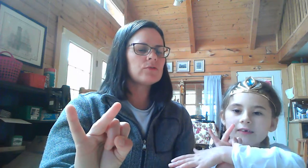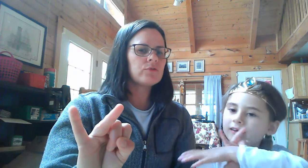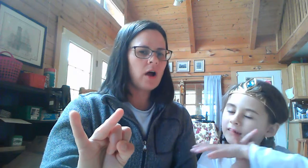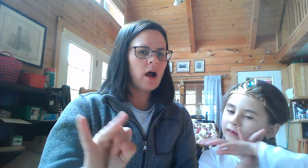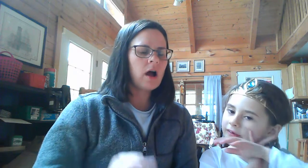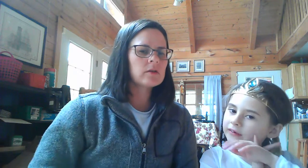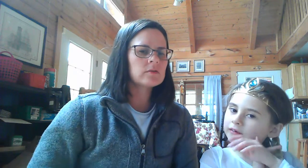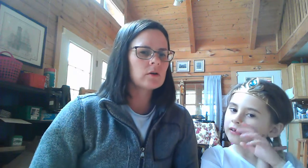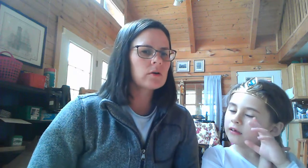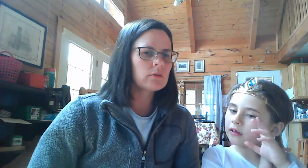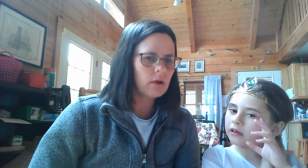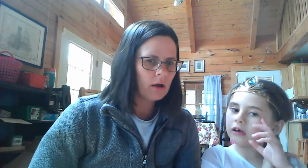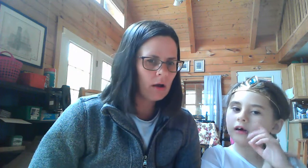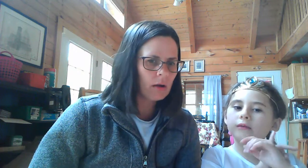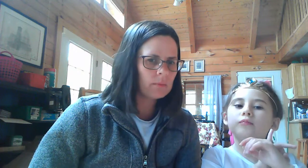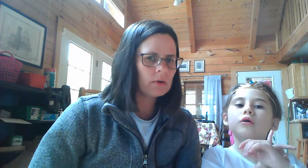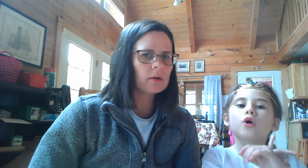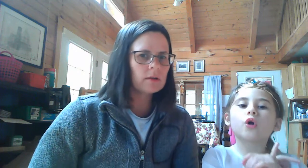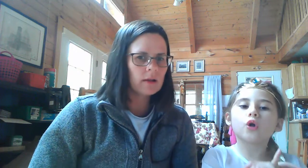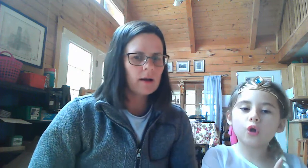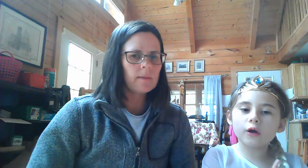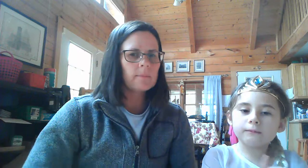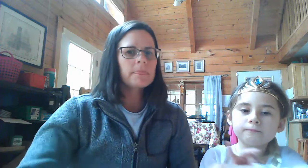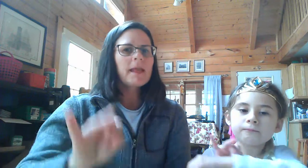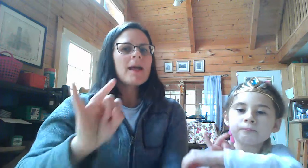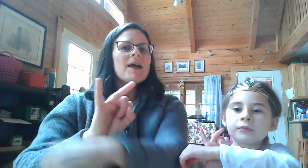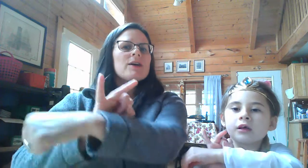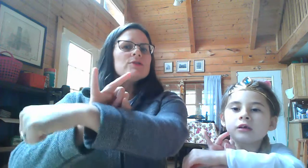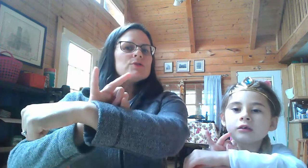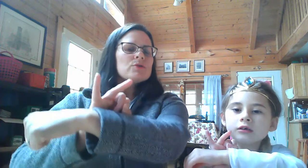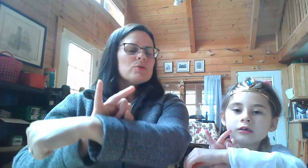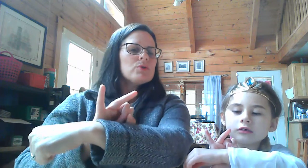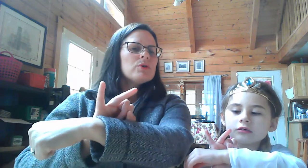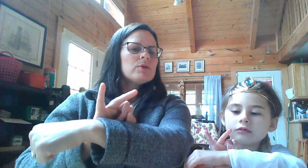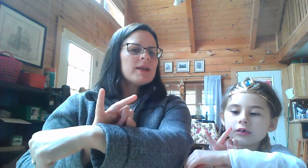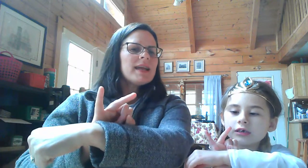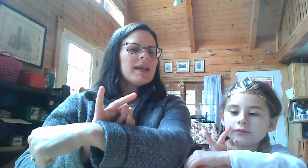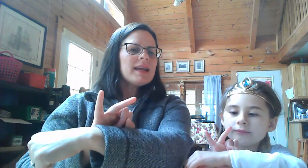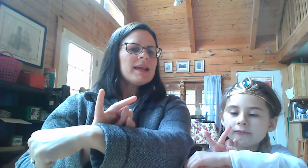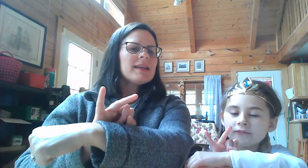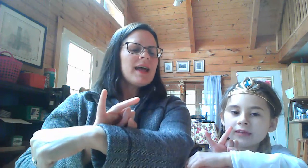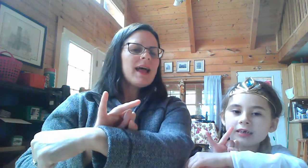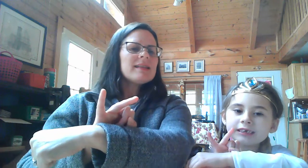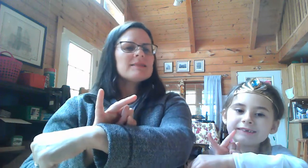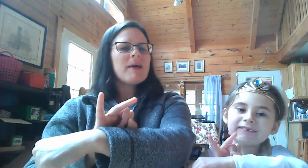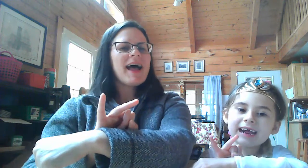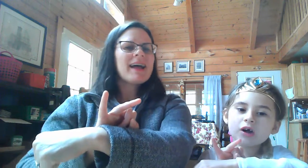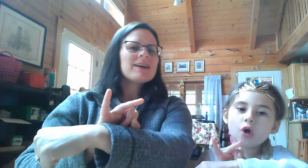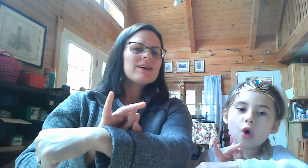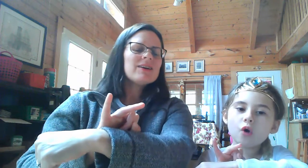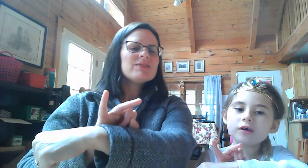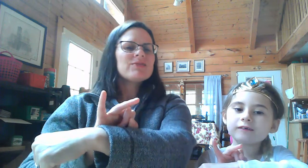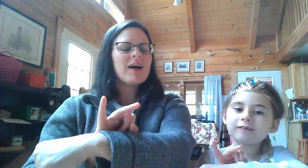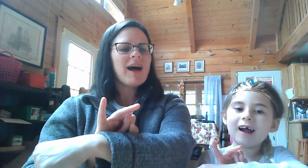frogs. One jumped green and speckled frogs.